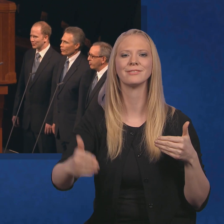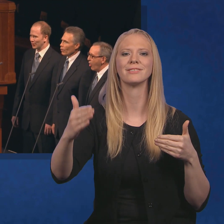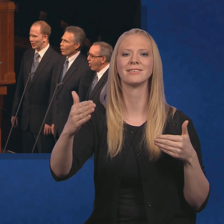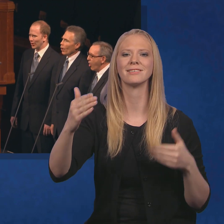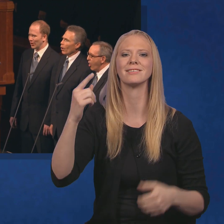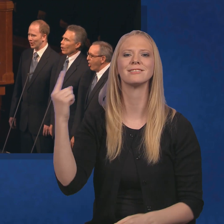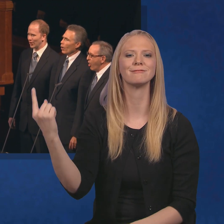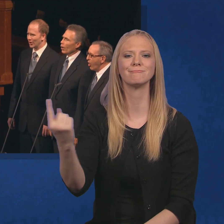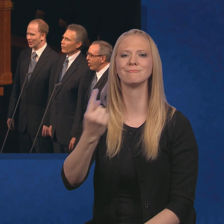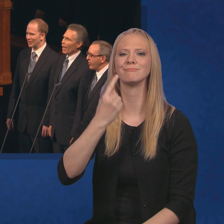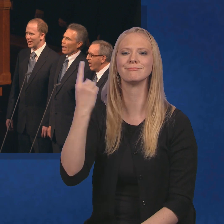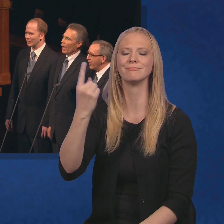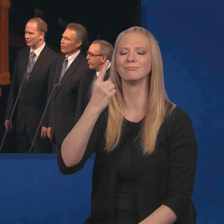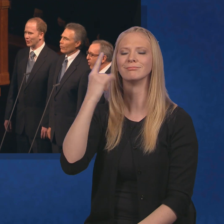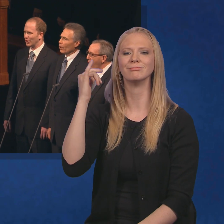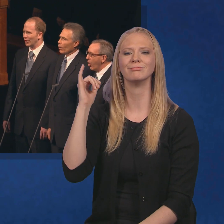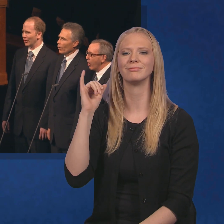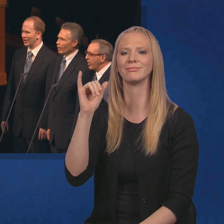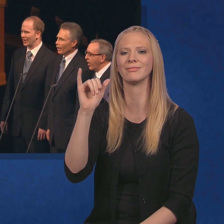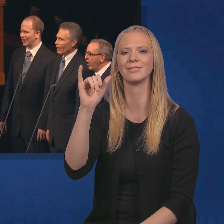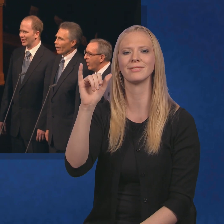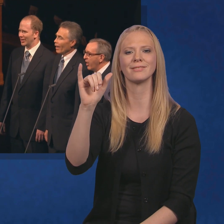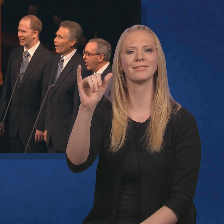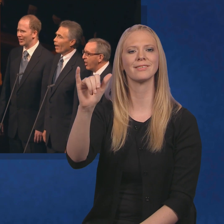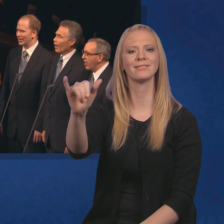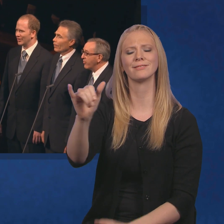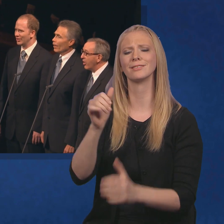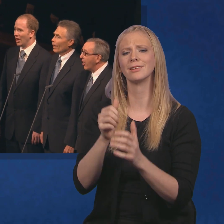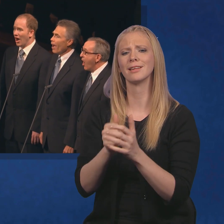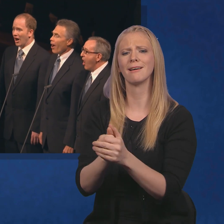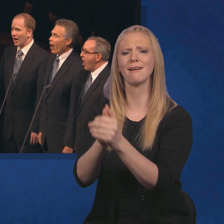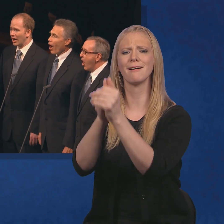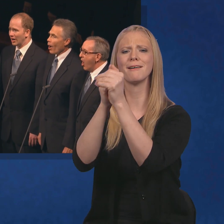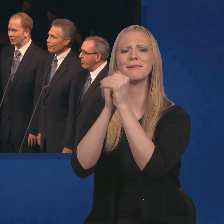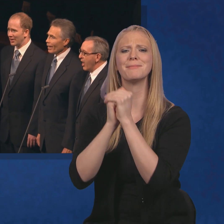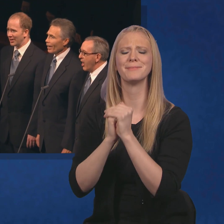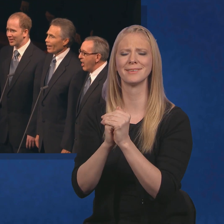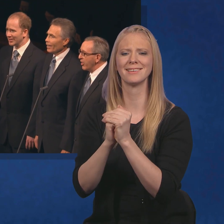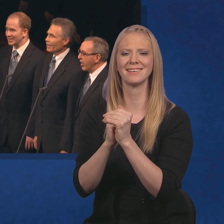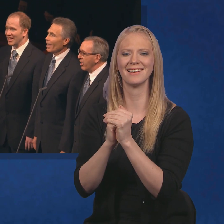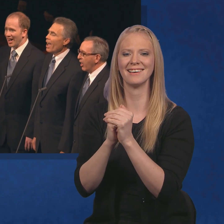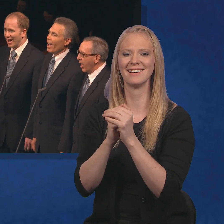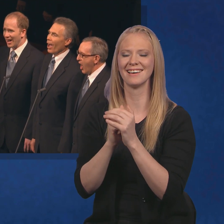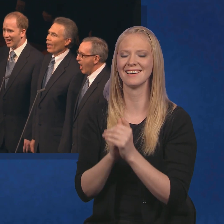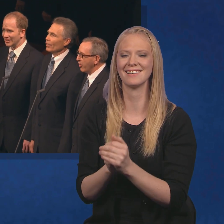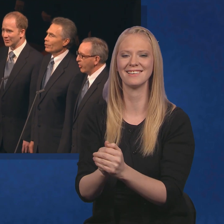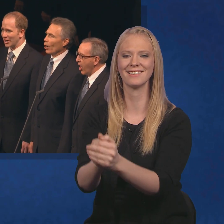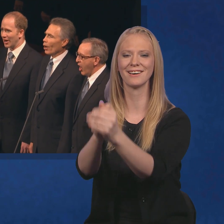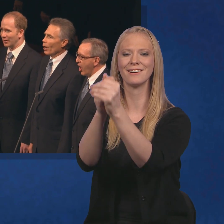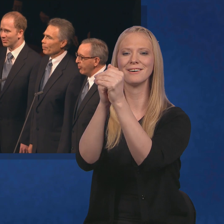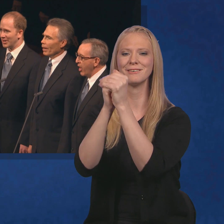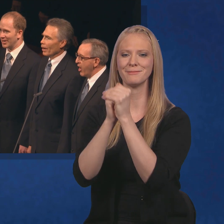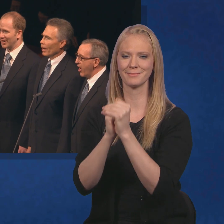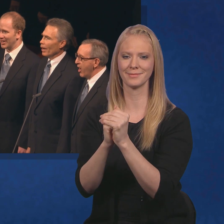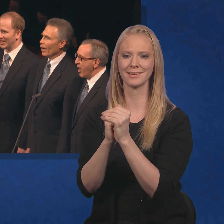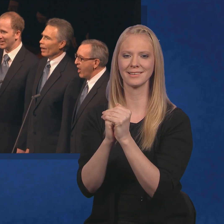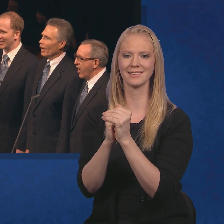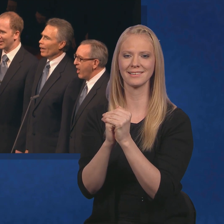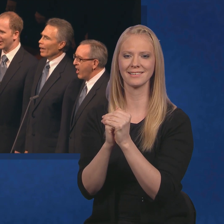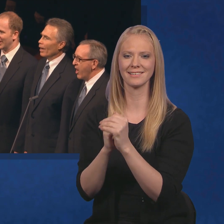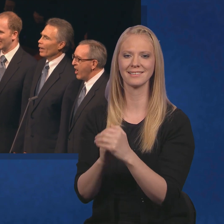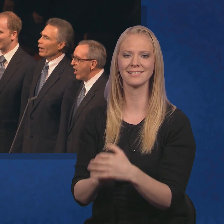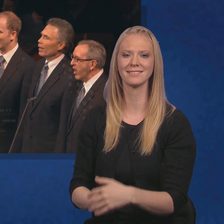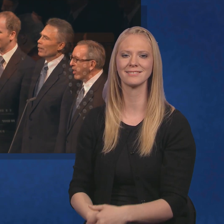Henceforth and forever. Amen and amen.